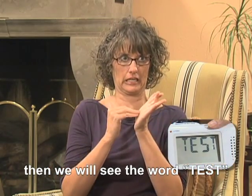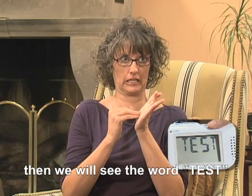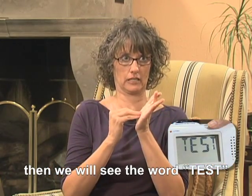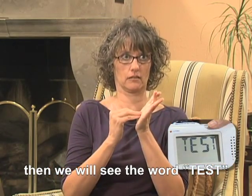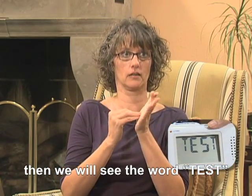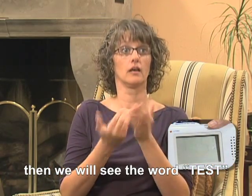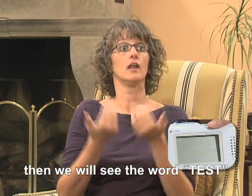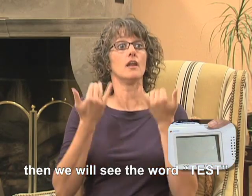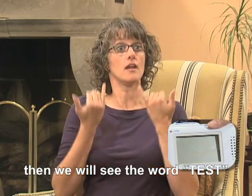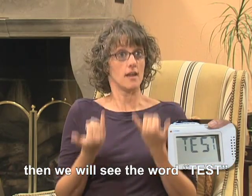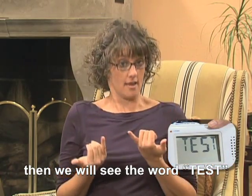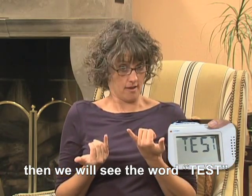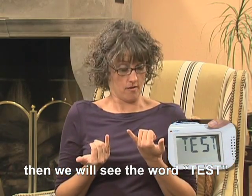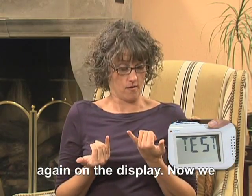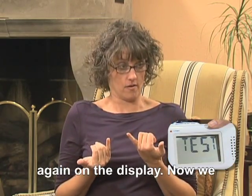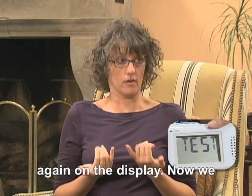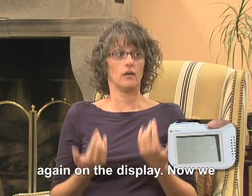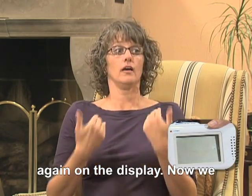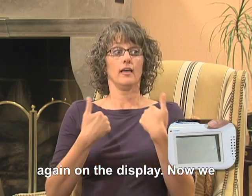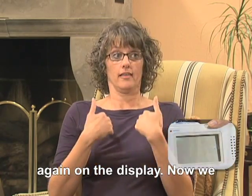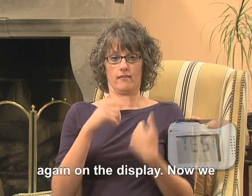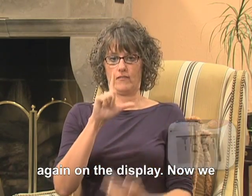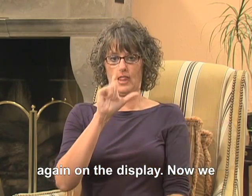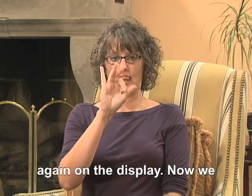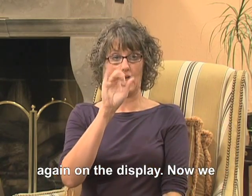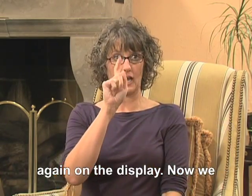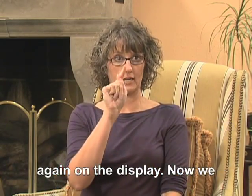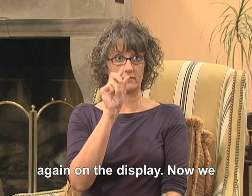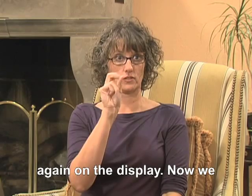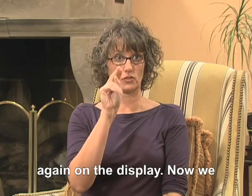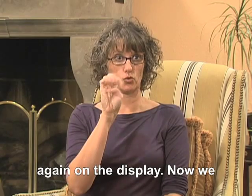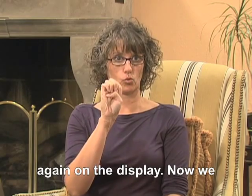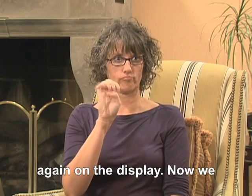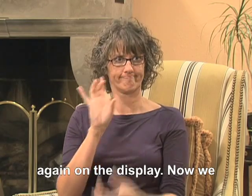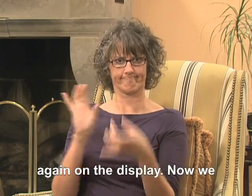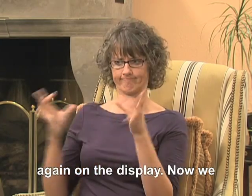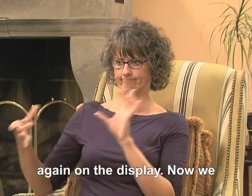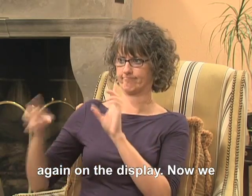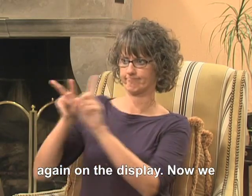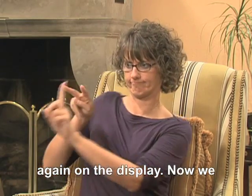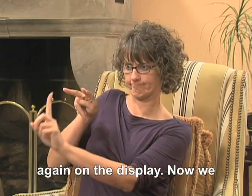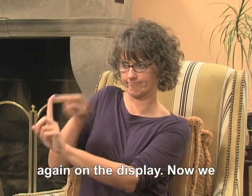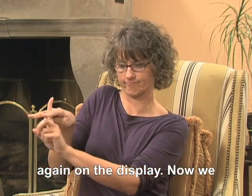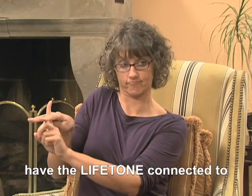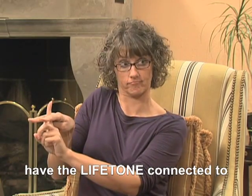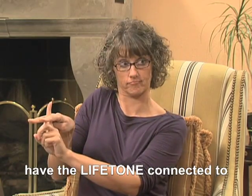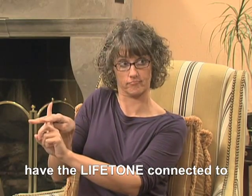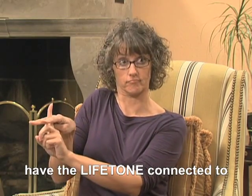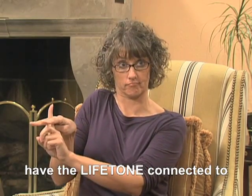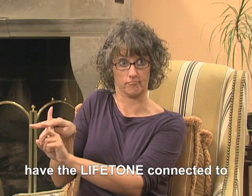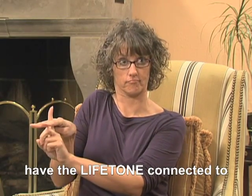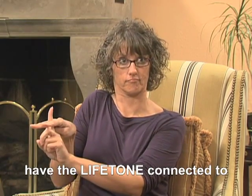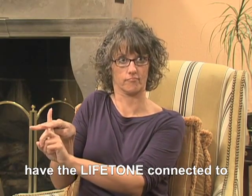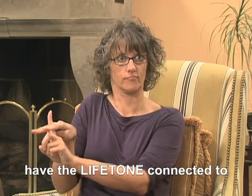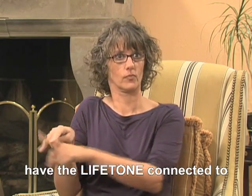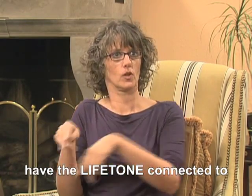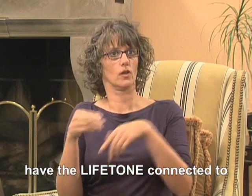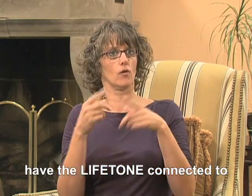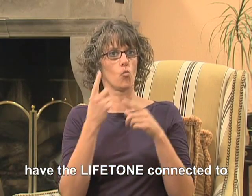the word test again on the display. Now we have the Lifetone connected to the